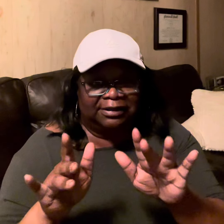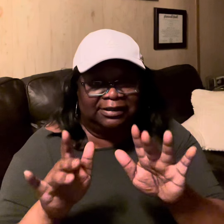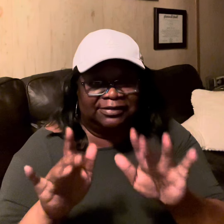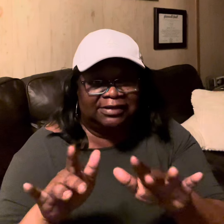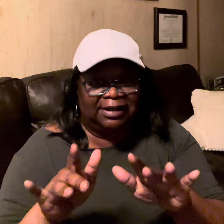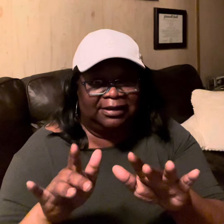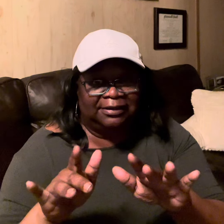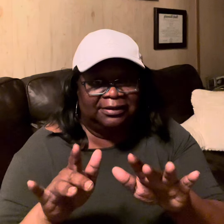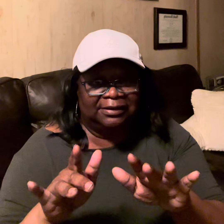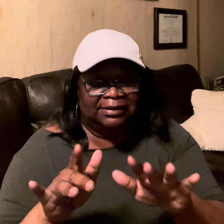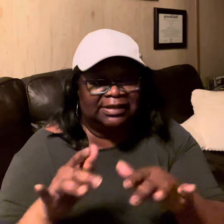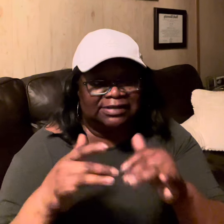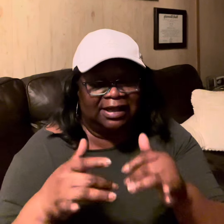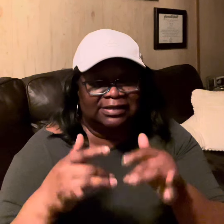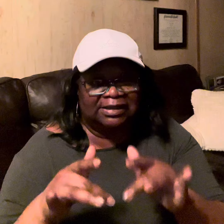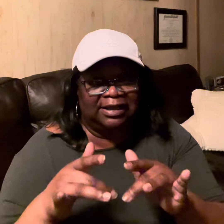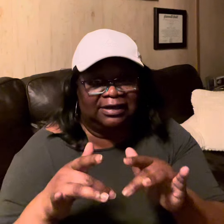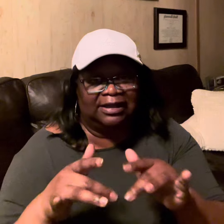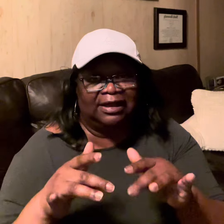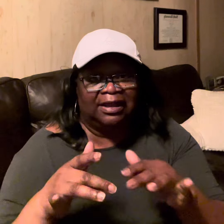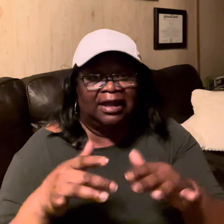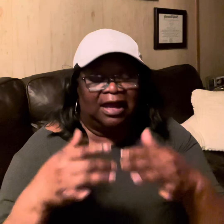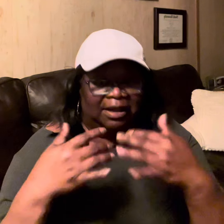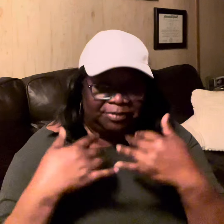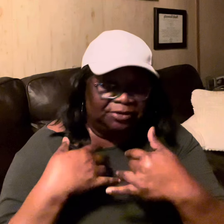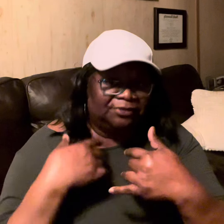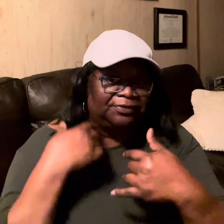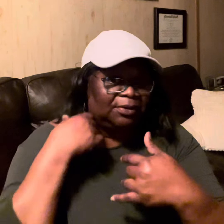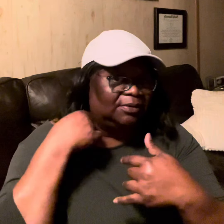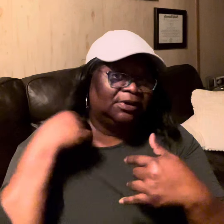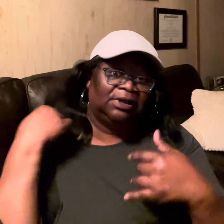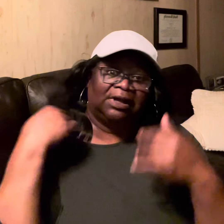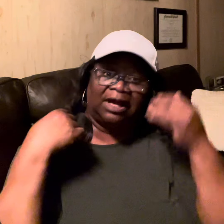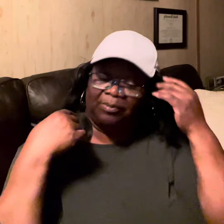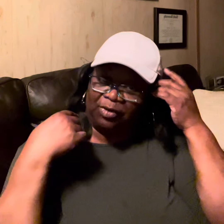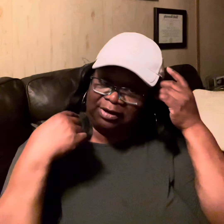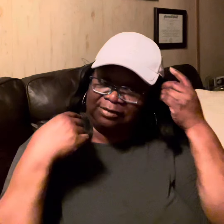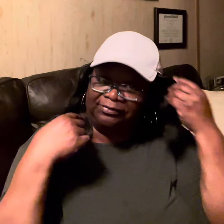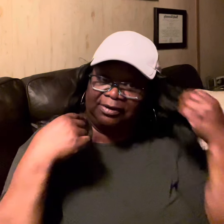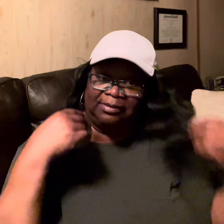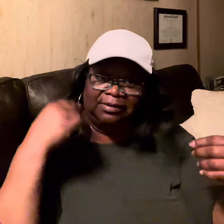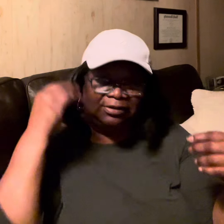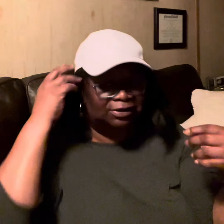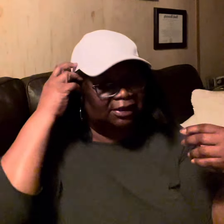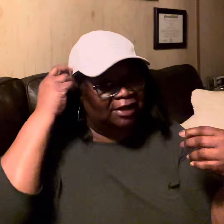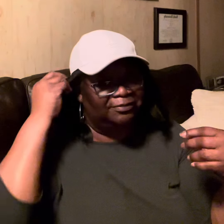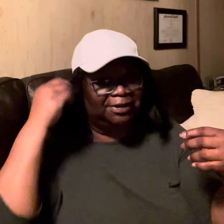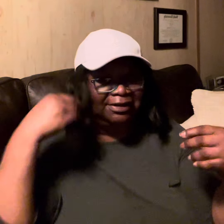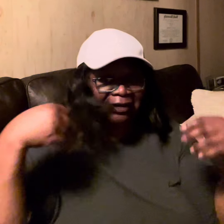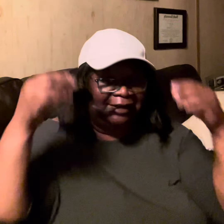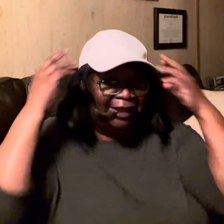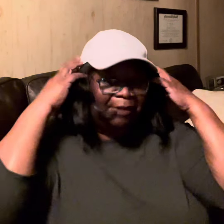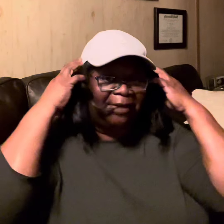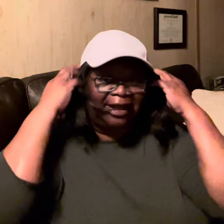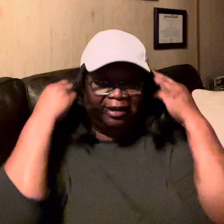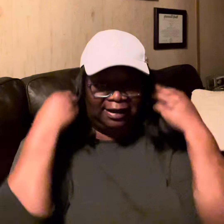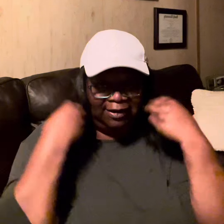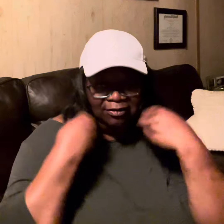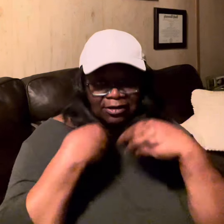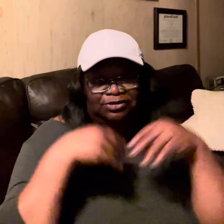to say there's not saying that I'm beautiful I'm wonderful you love me my hair looks